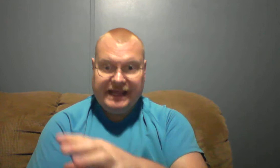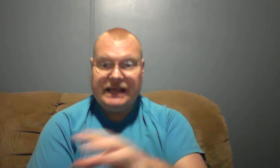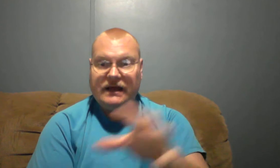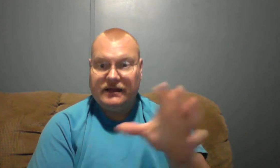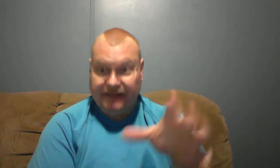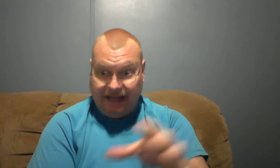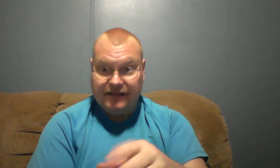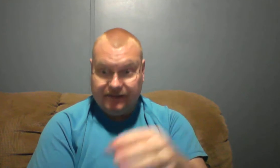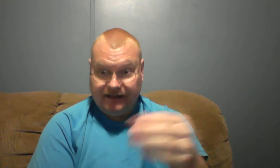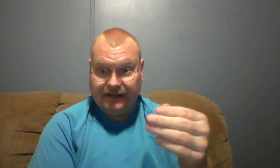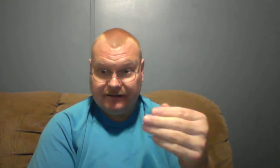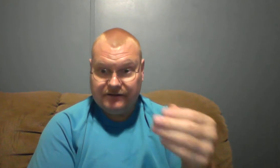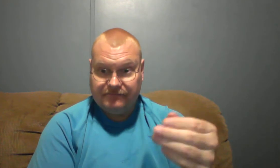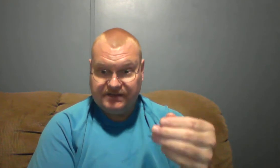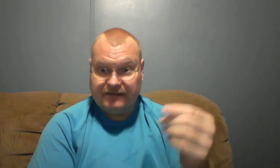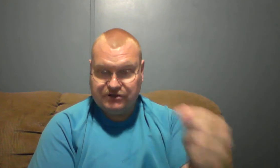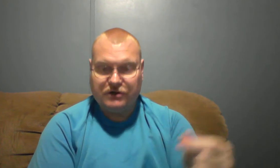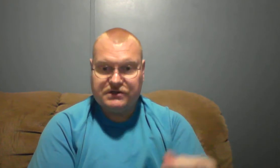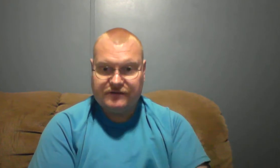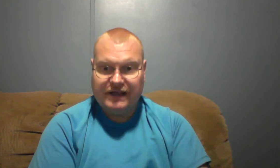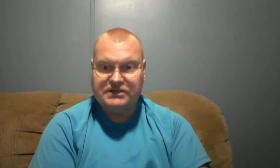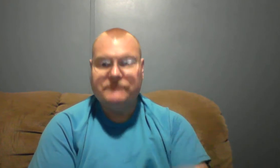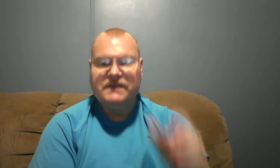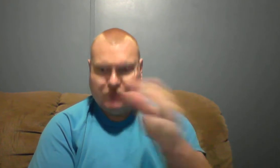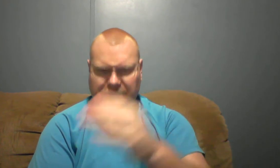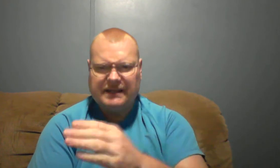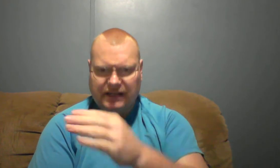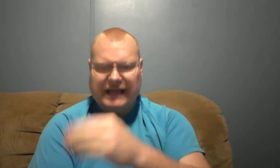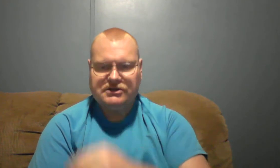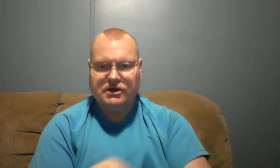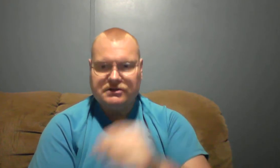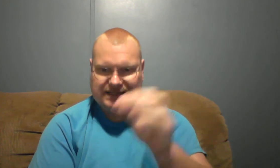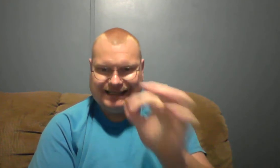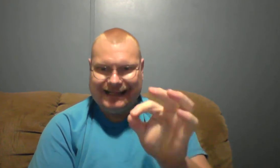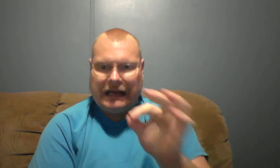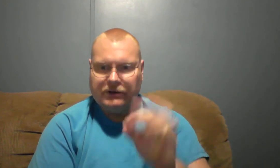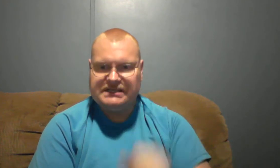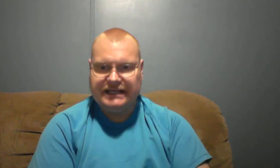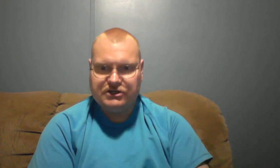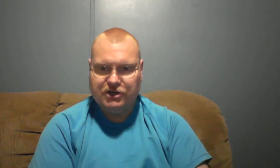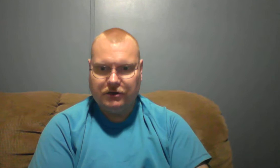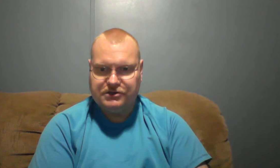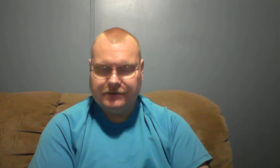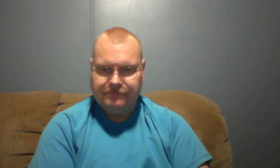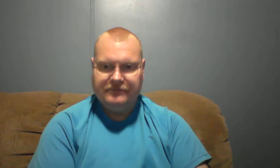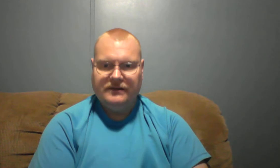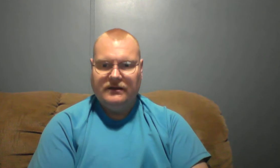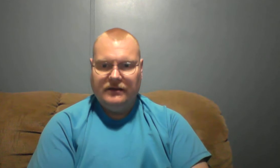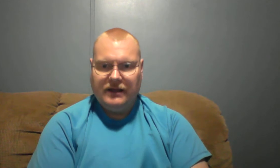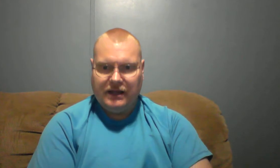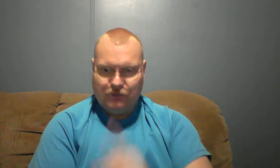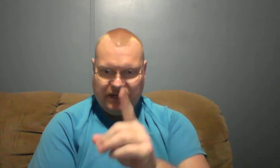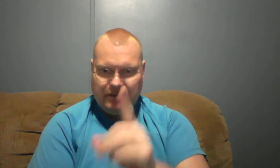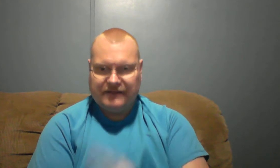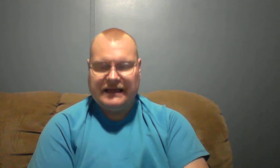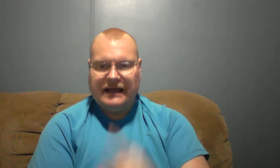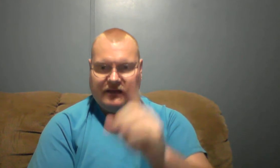seven churches of Asia. Read about the last church, the loud to see in church and read about that and